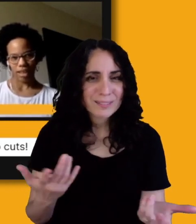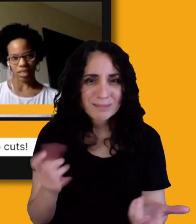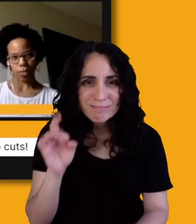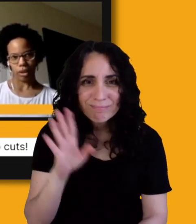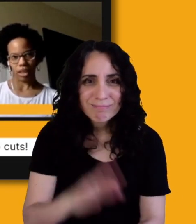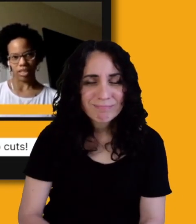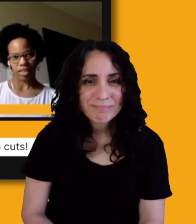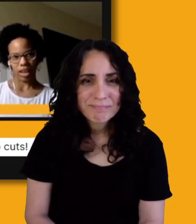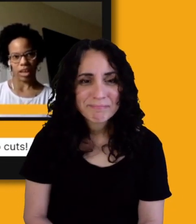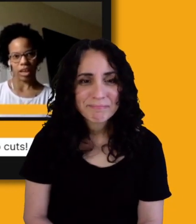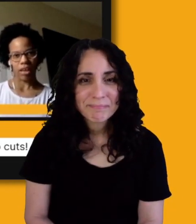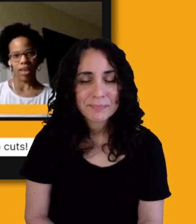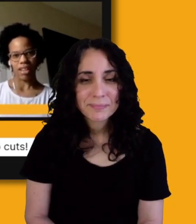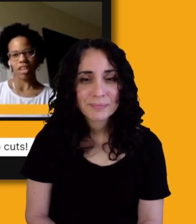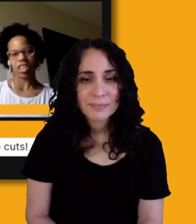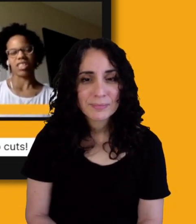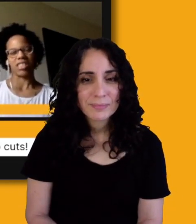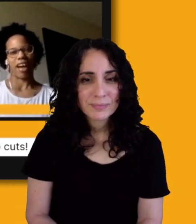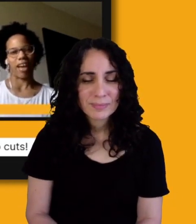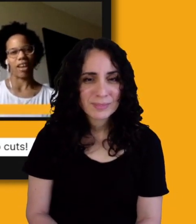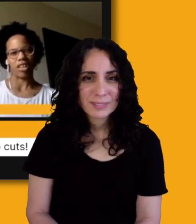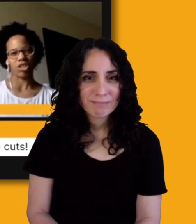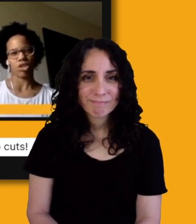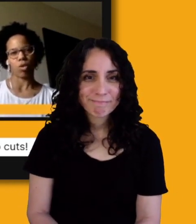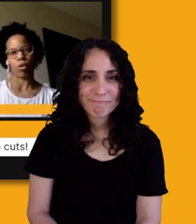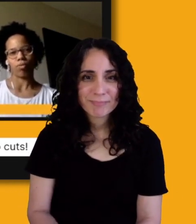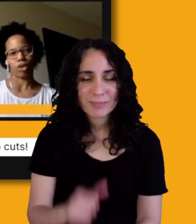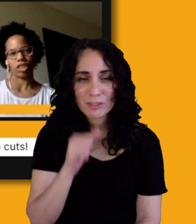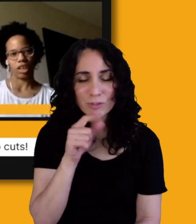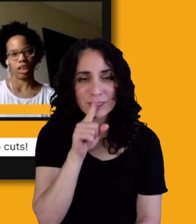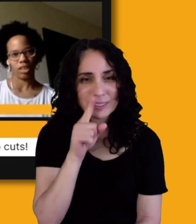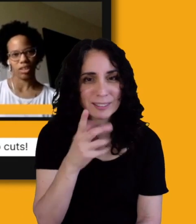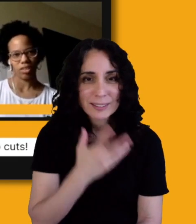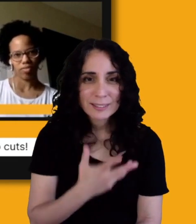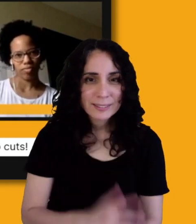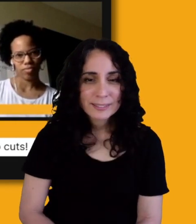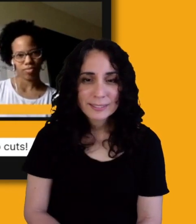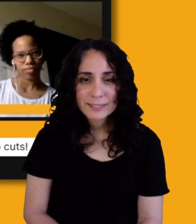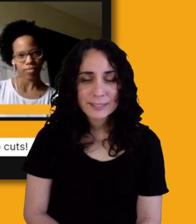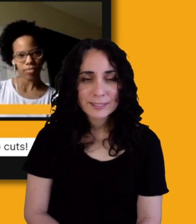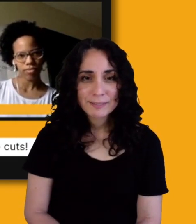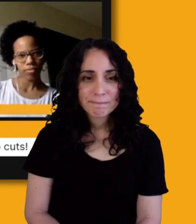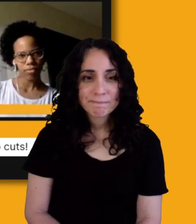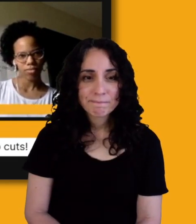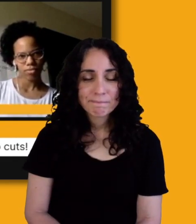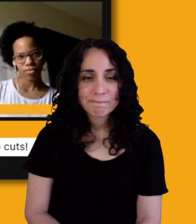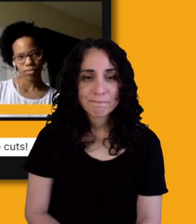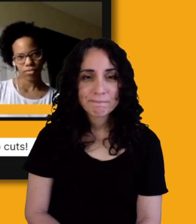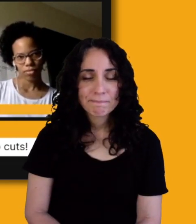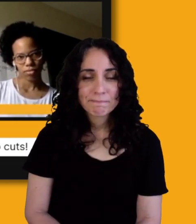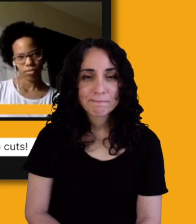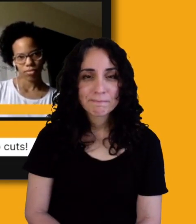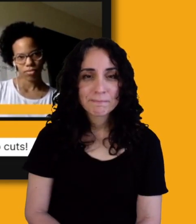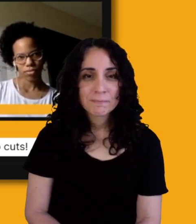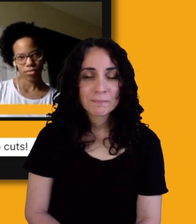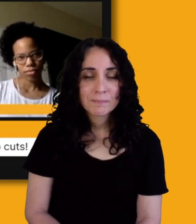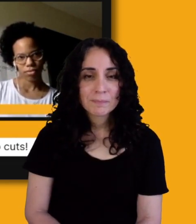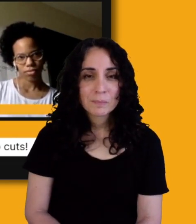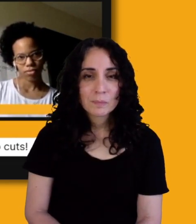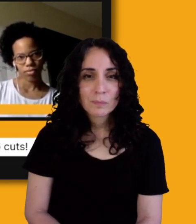some point. And they're just not. And it's so unfortunate. They, and they, the other thing that is my pet